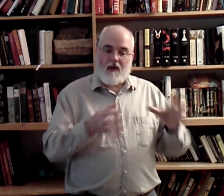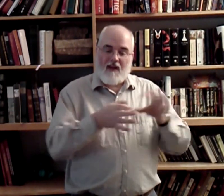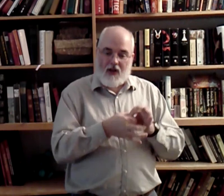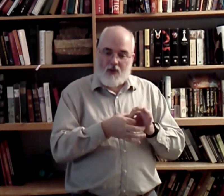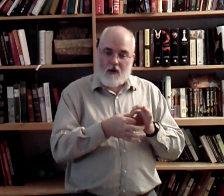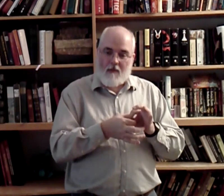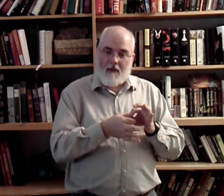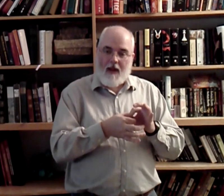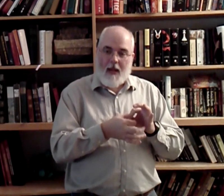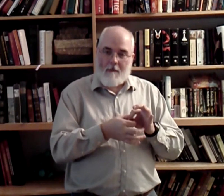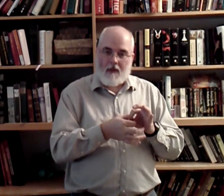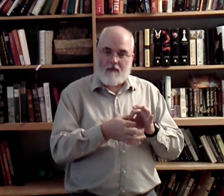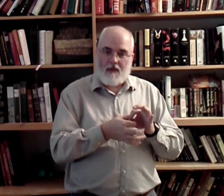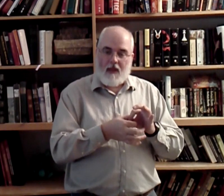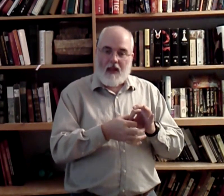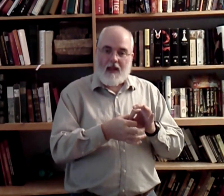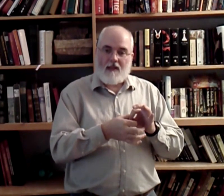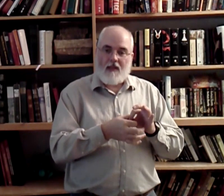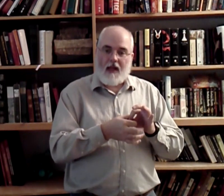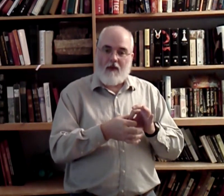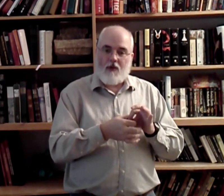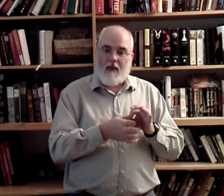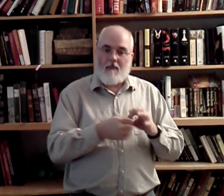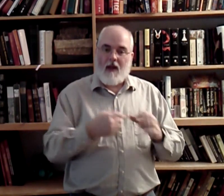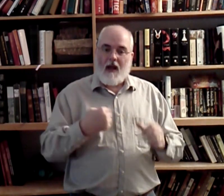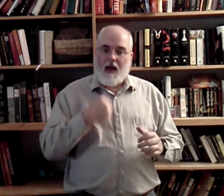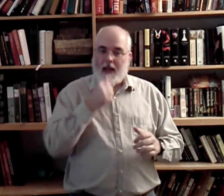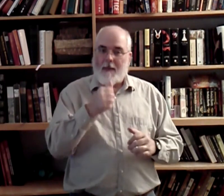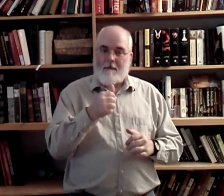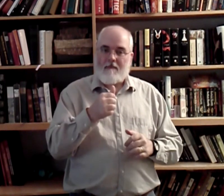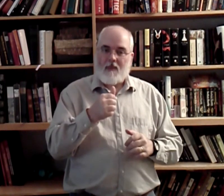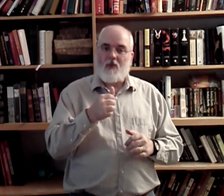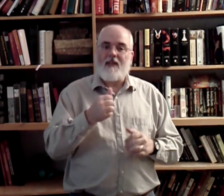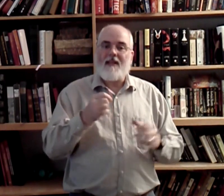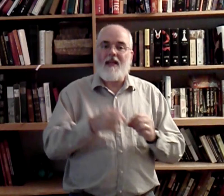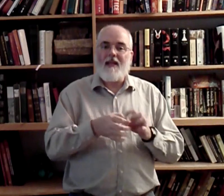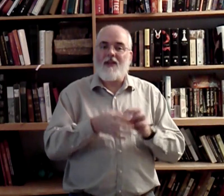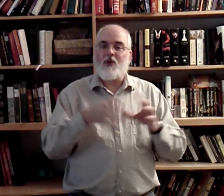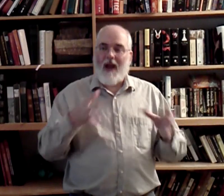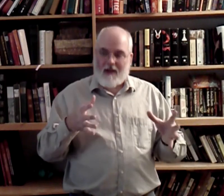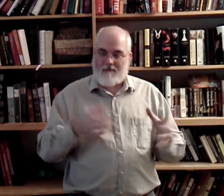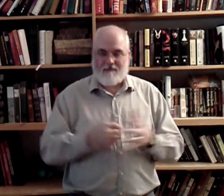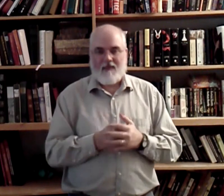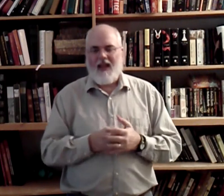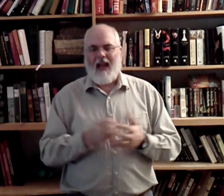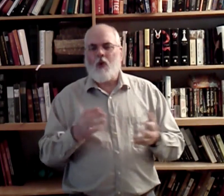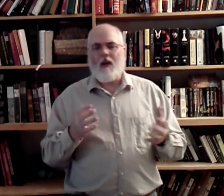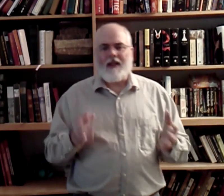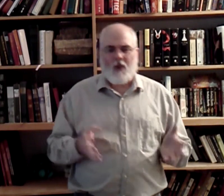kind of shorten them and make them I'm. In sign language, you make them I am. You decontract them. I don't know whether that's a